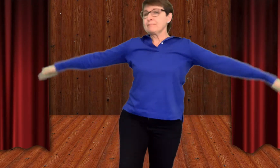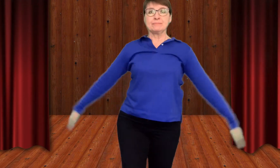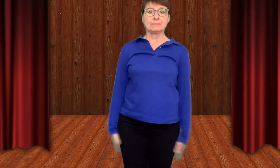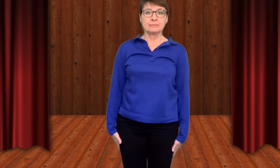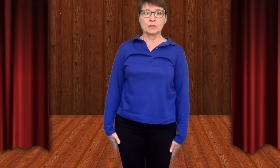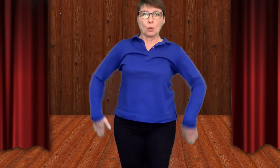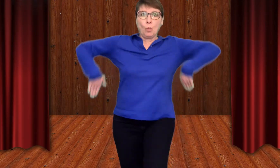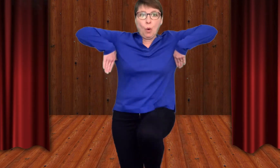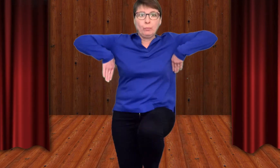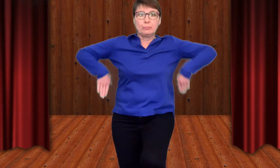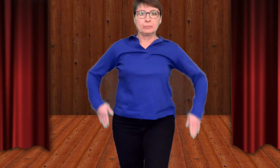Keep it simple.